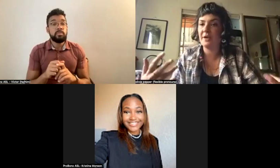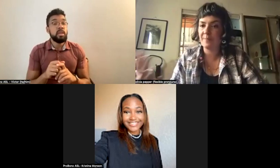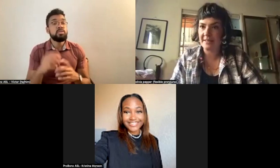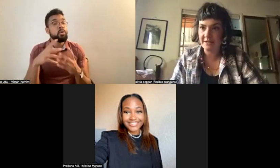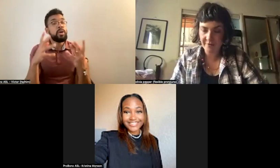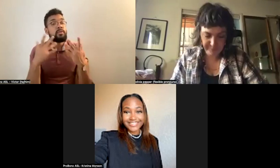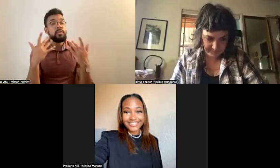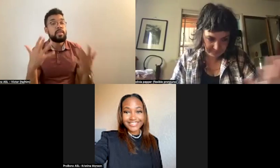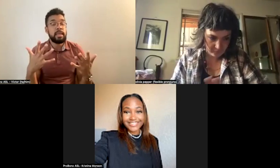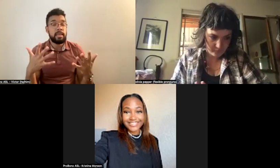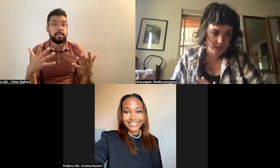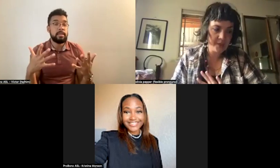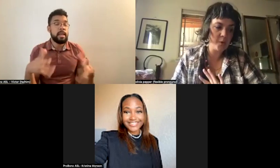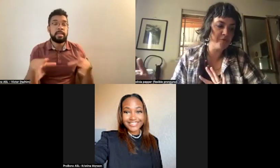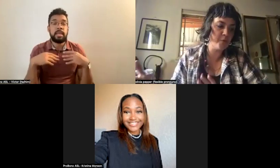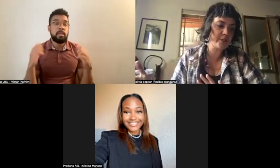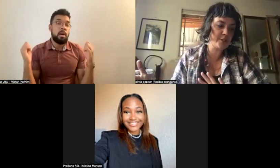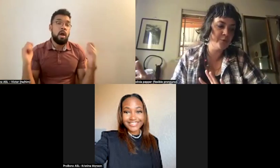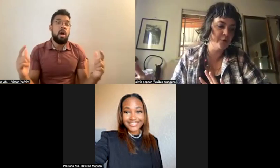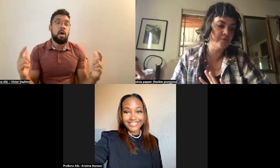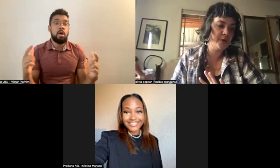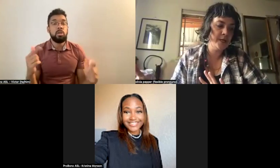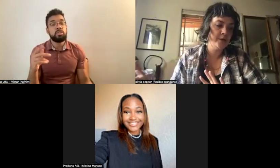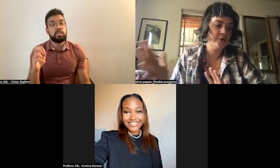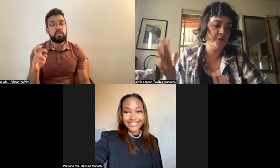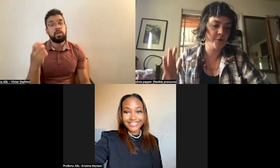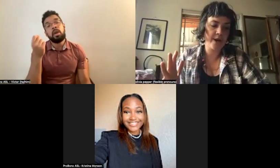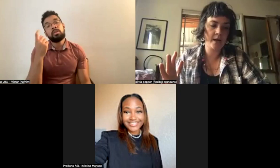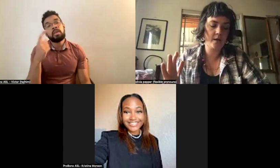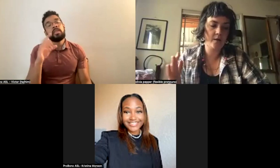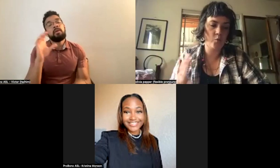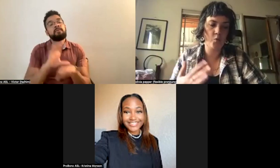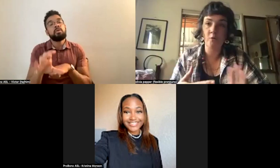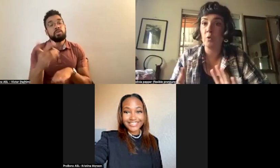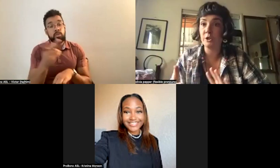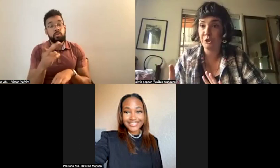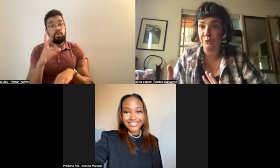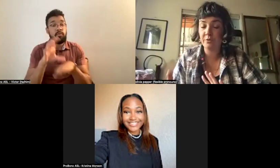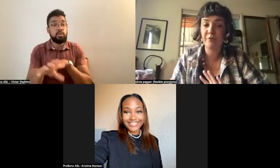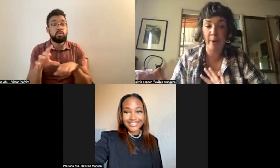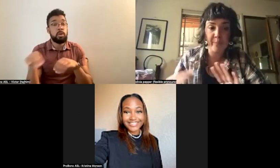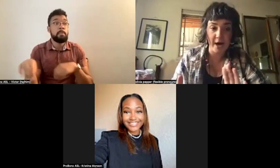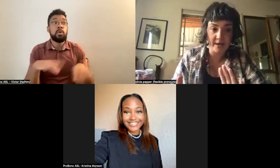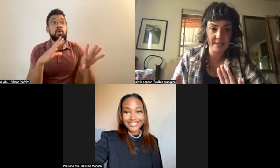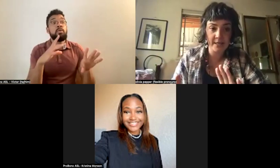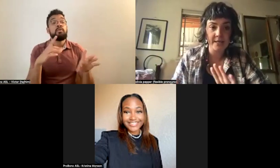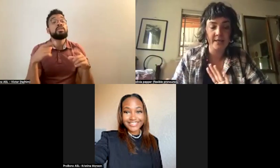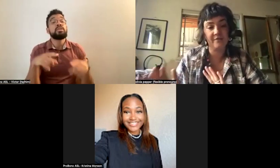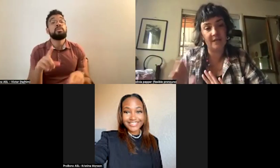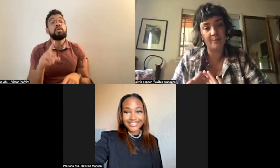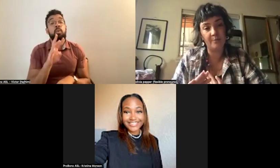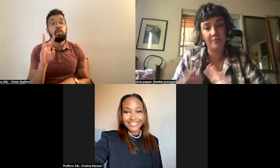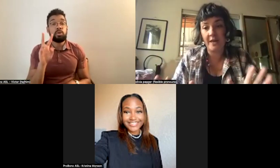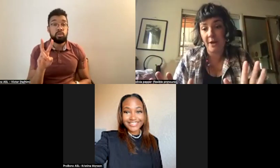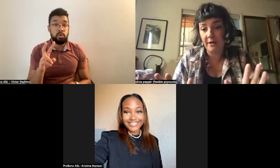gender expansive. They were forced to move during World War II from Paris. They